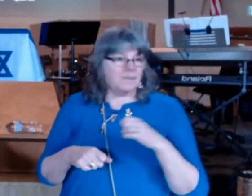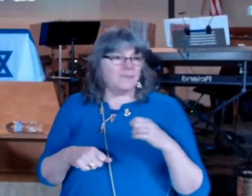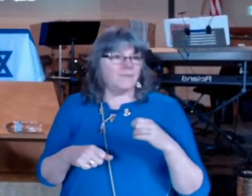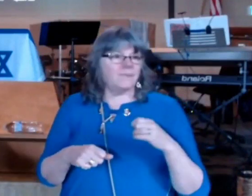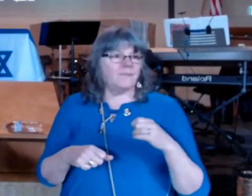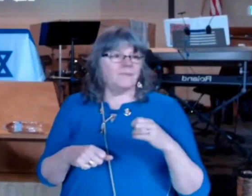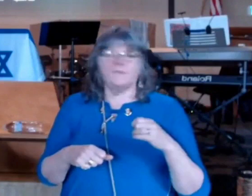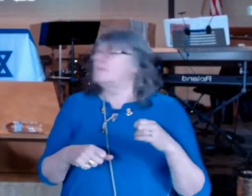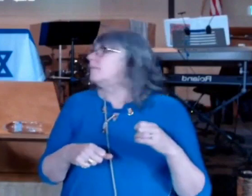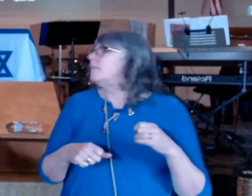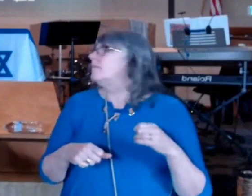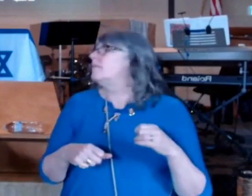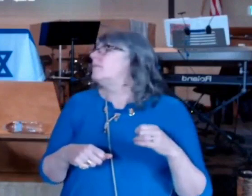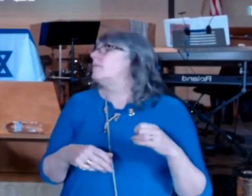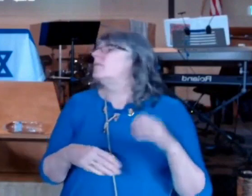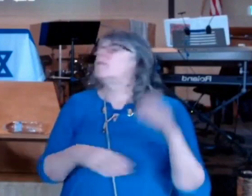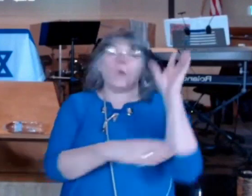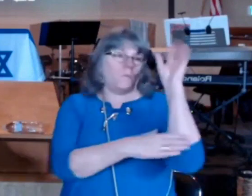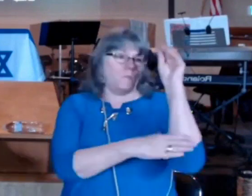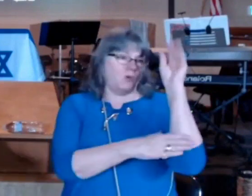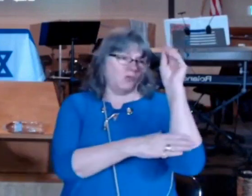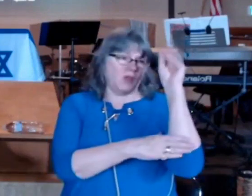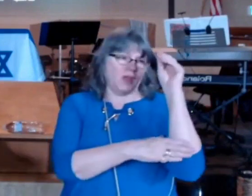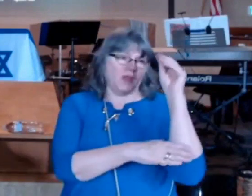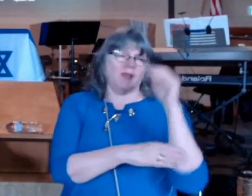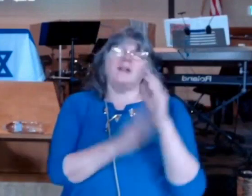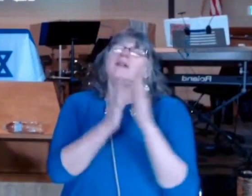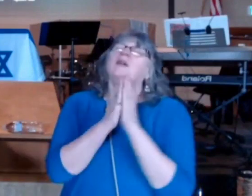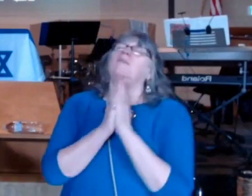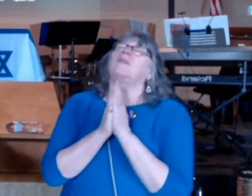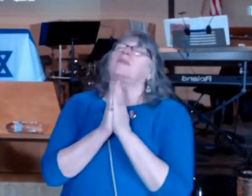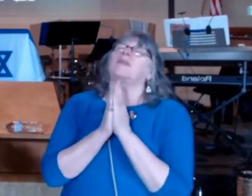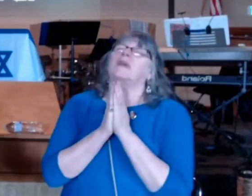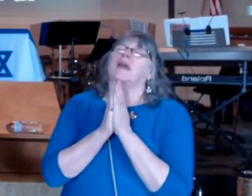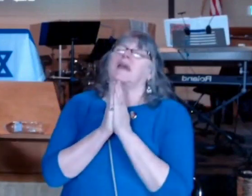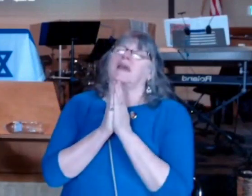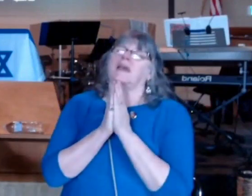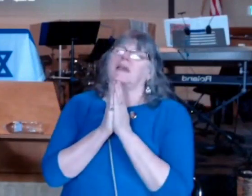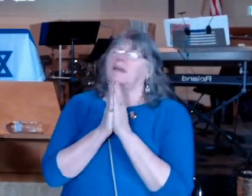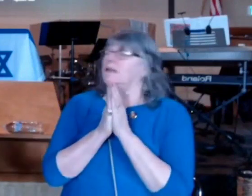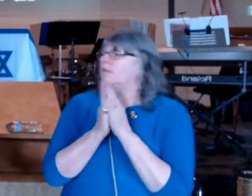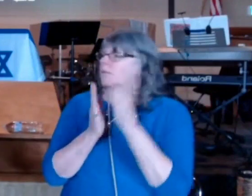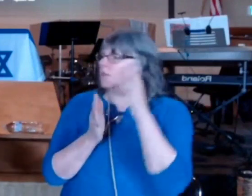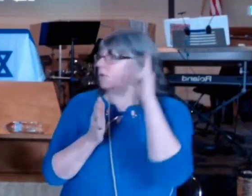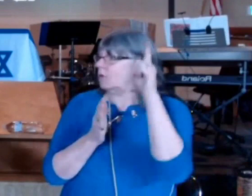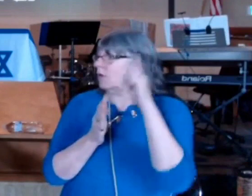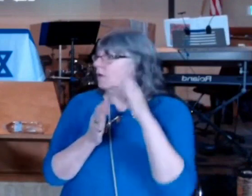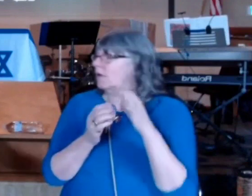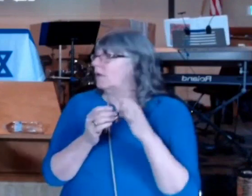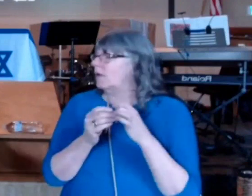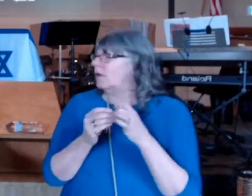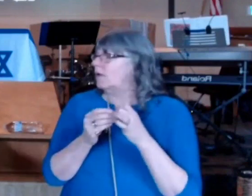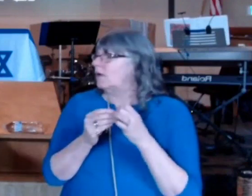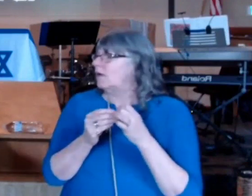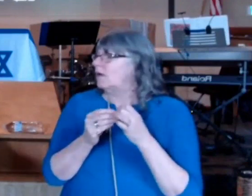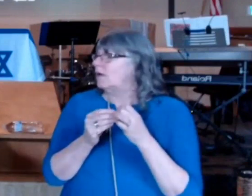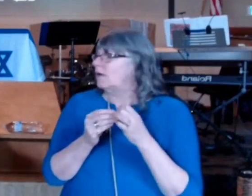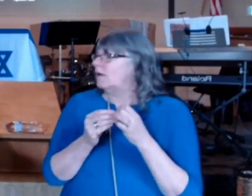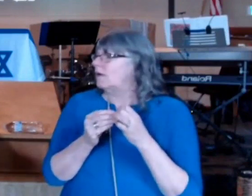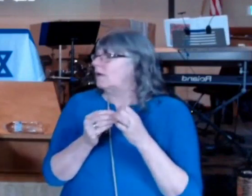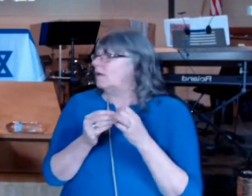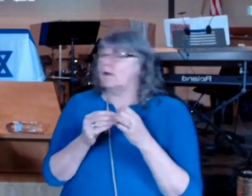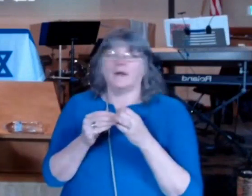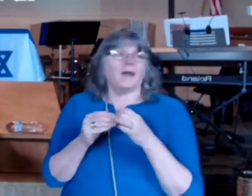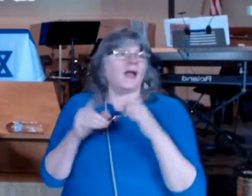Moshe pleaded for her and even personally went in to